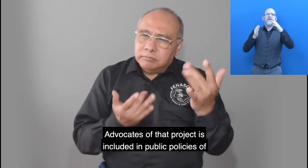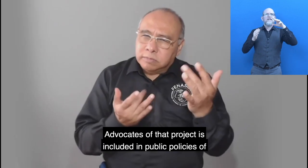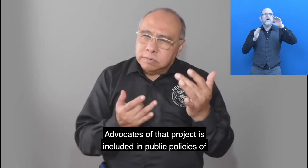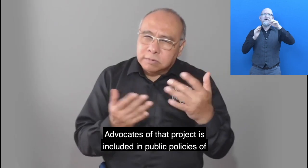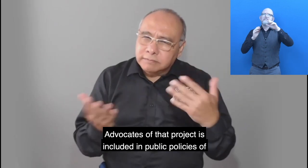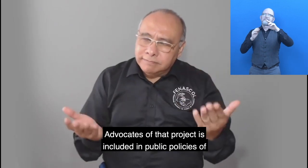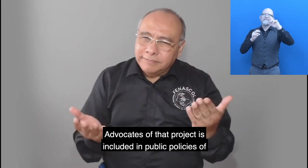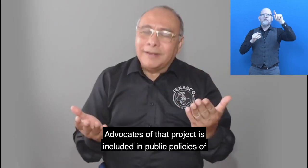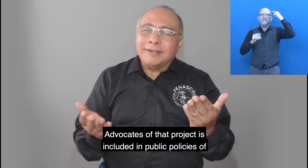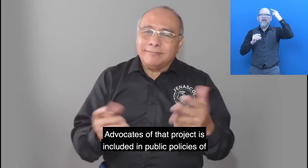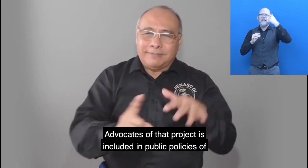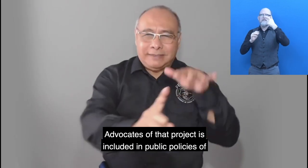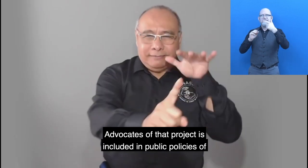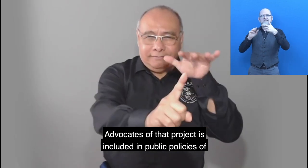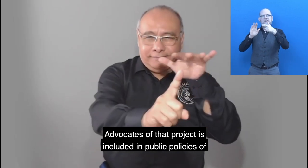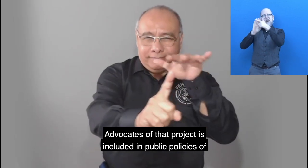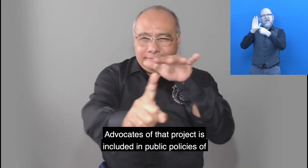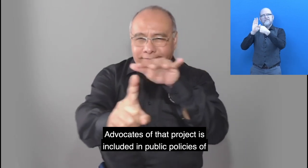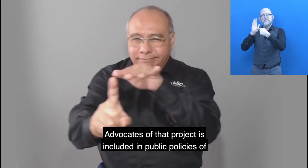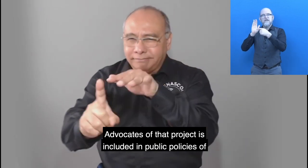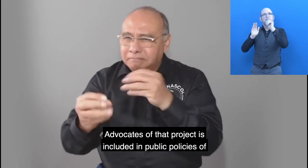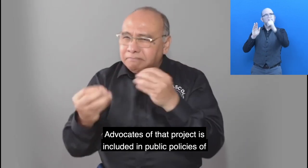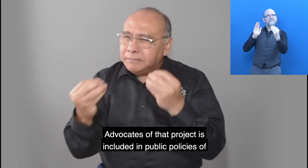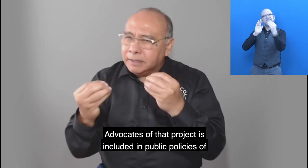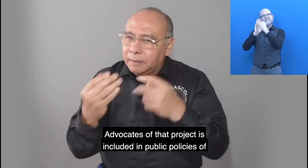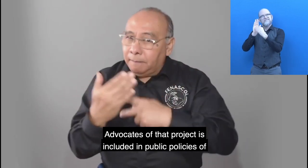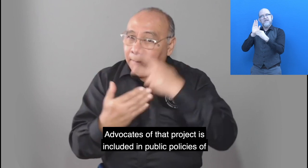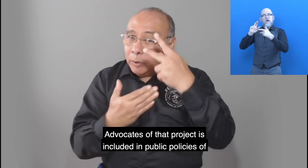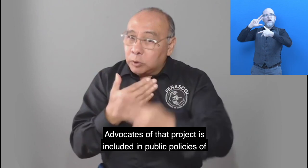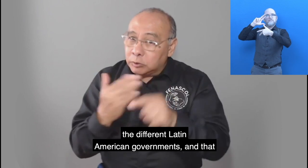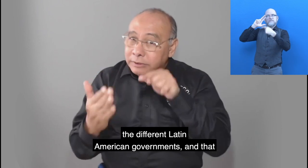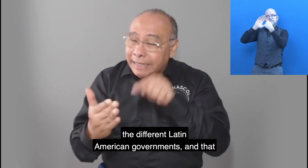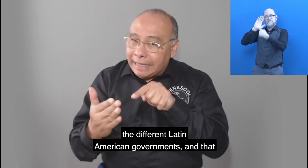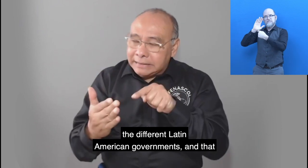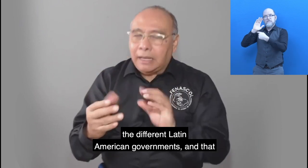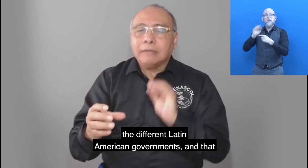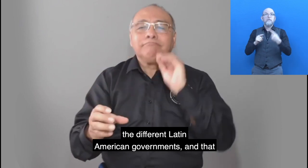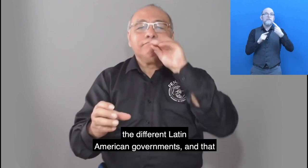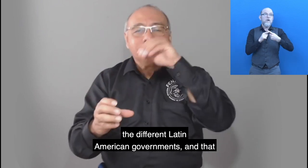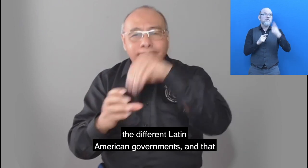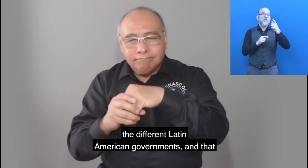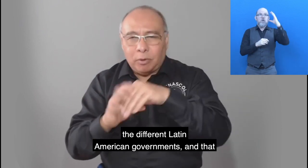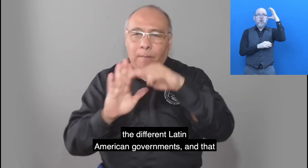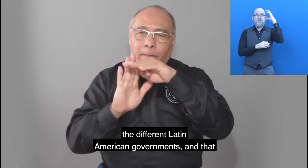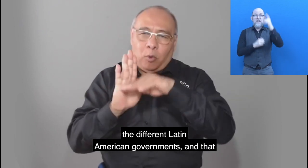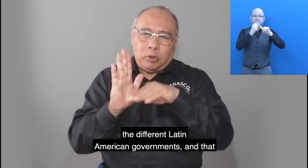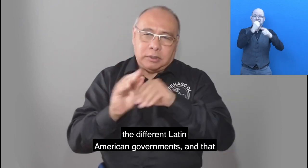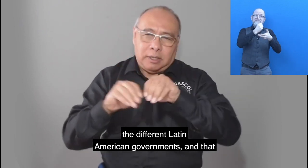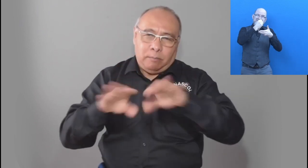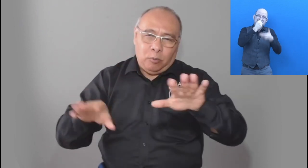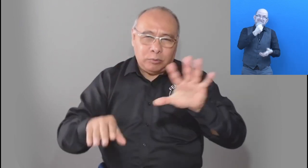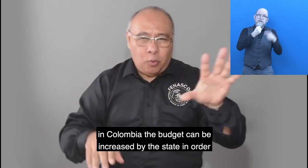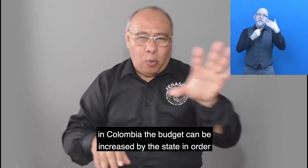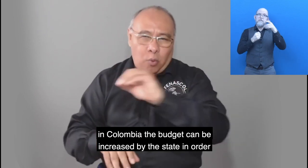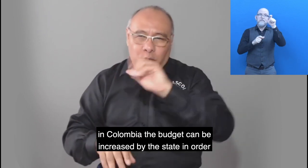Advocate so that the project is included in public policies of the different Latin American governments and